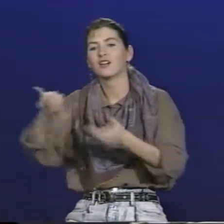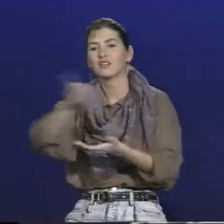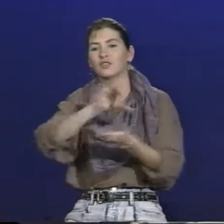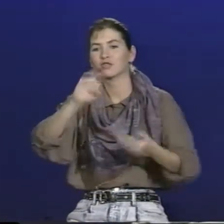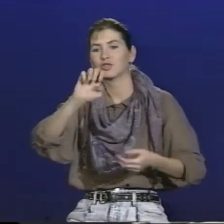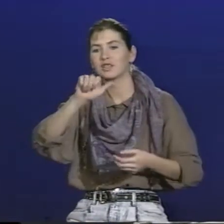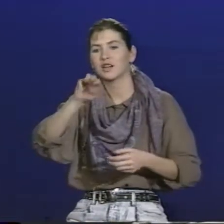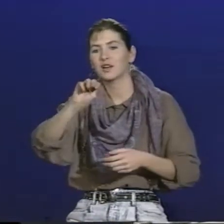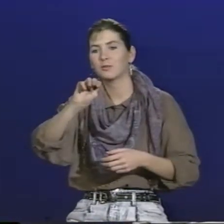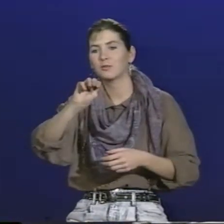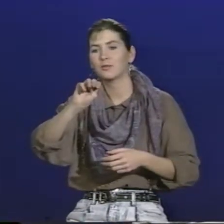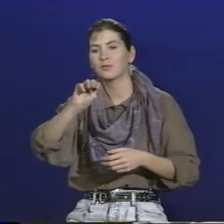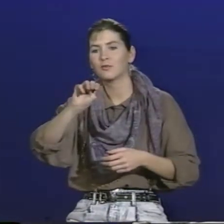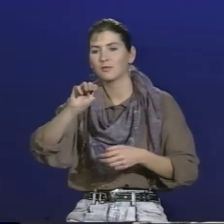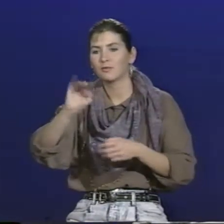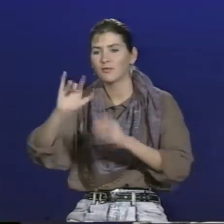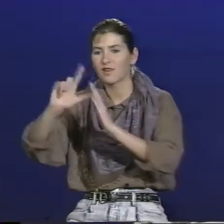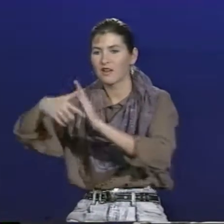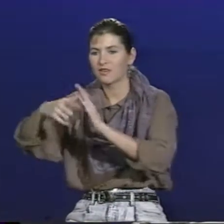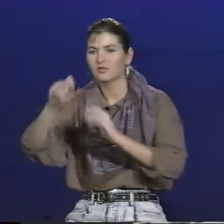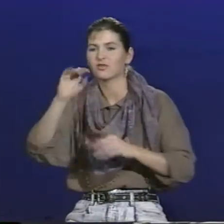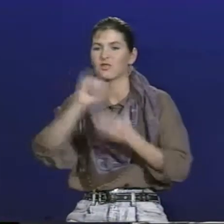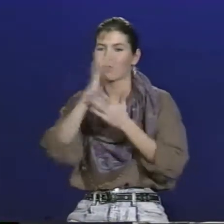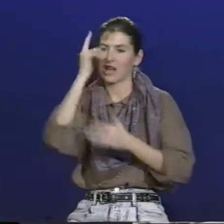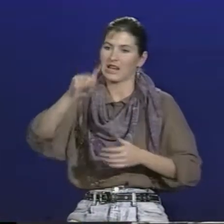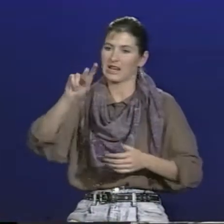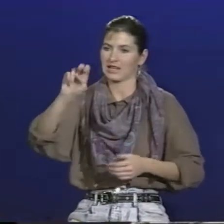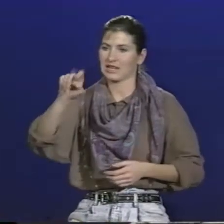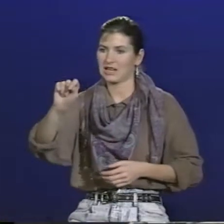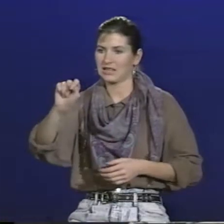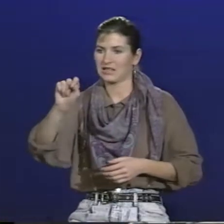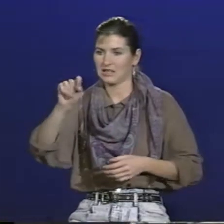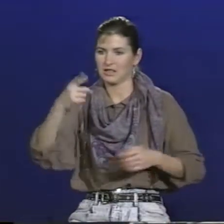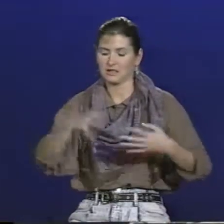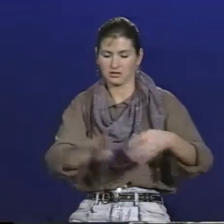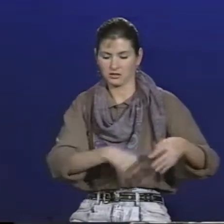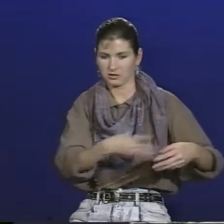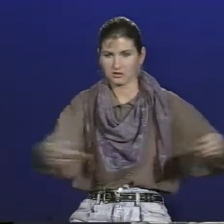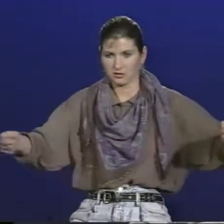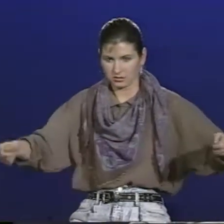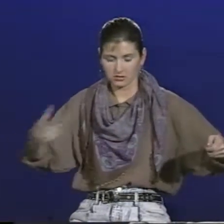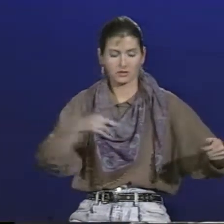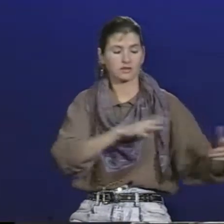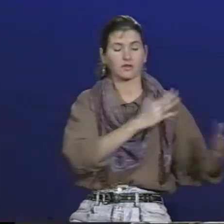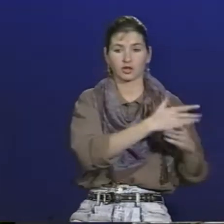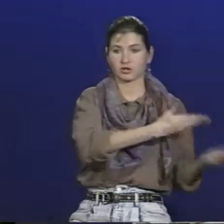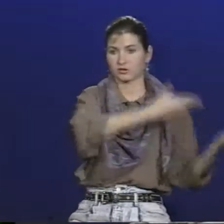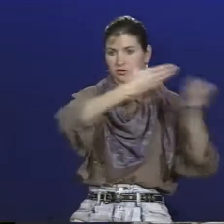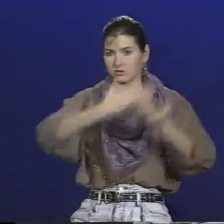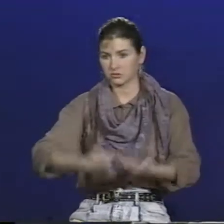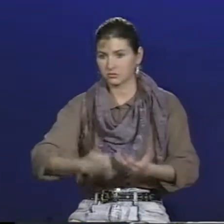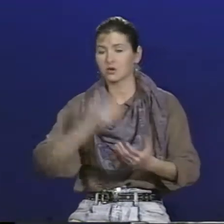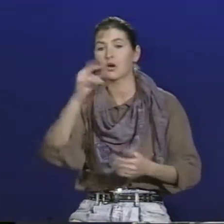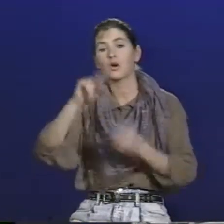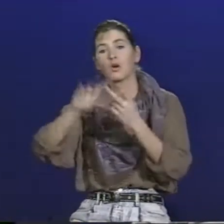When you remove the fish, then you can use the juice left in the bottom of the pan for making the cream. So that's why you need to have that net to remove the fish.